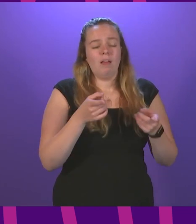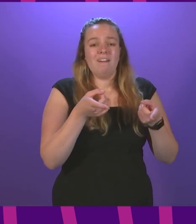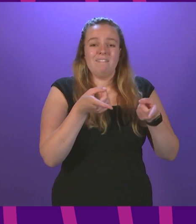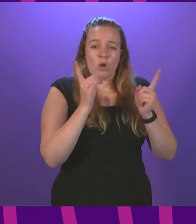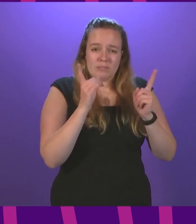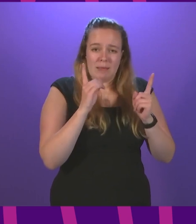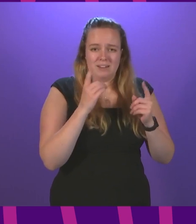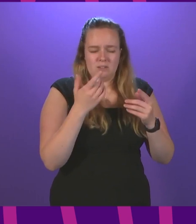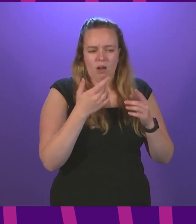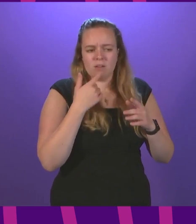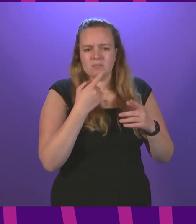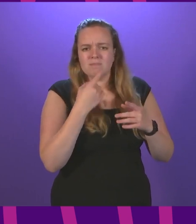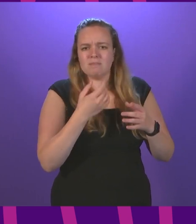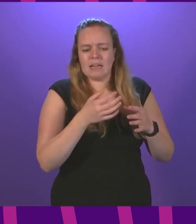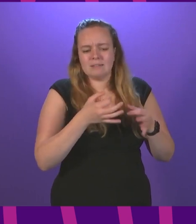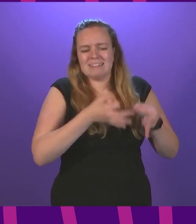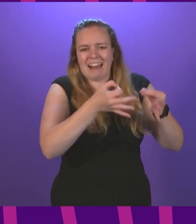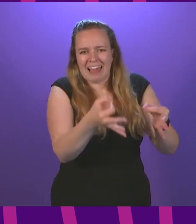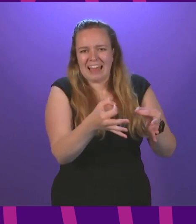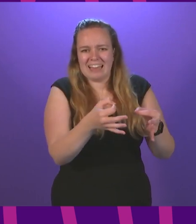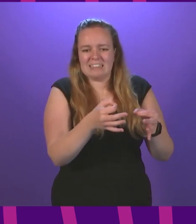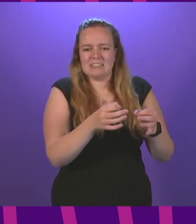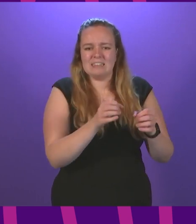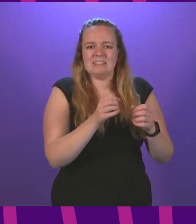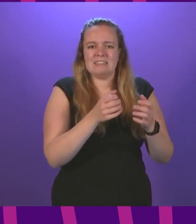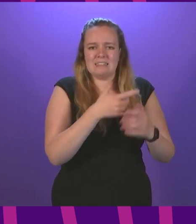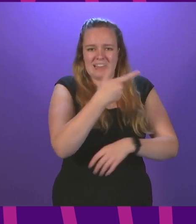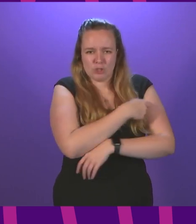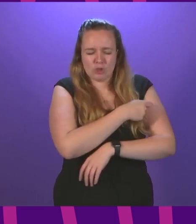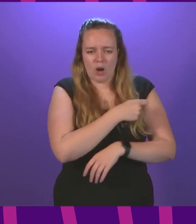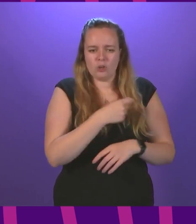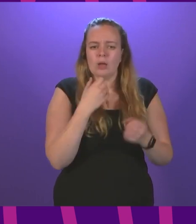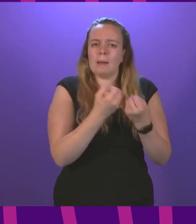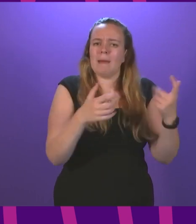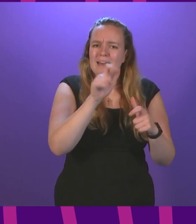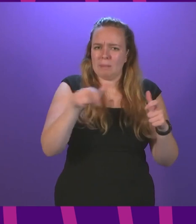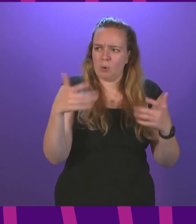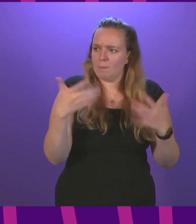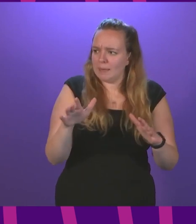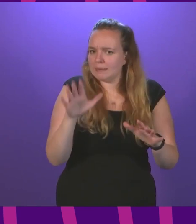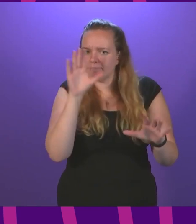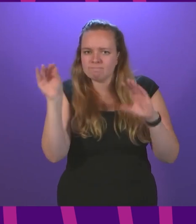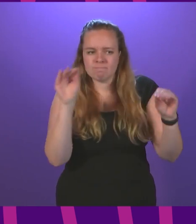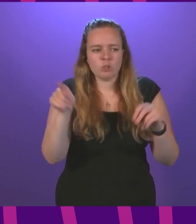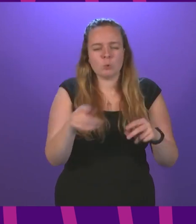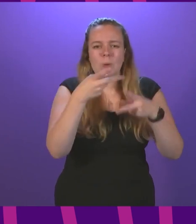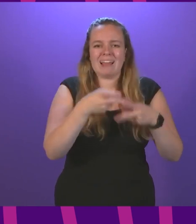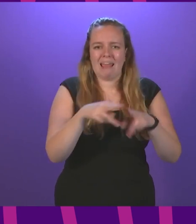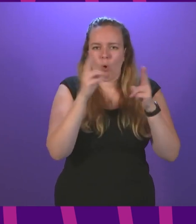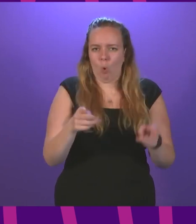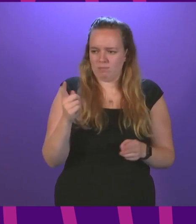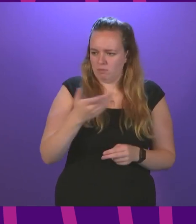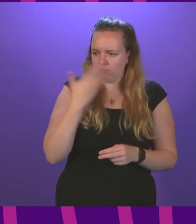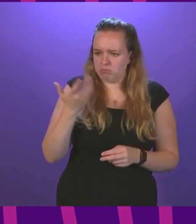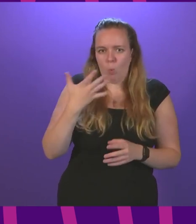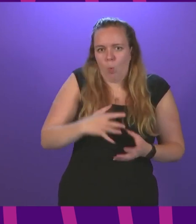about delayed discharge does the first minister accept that many of those people who are being signposted into care homes do not want to